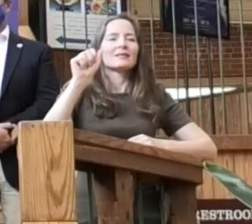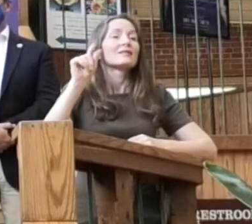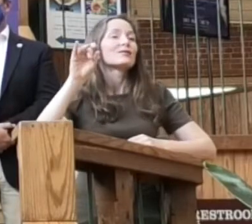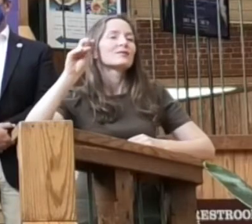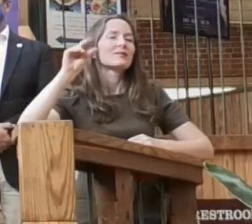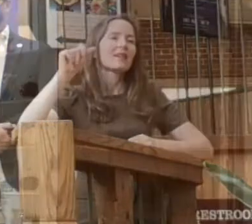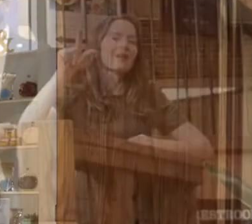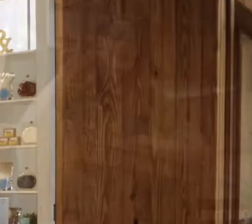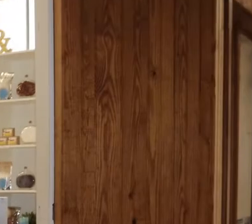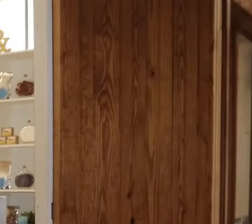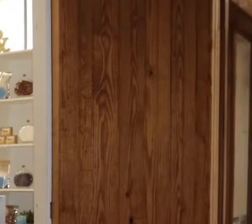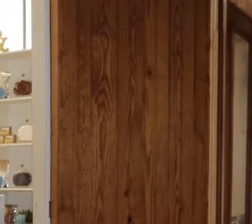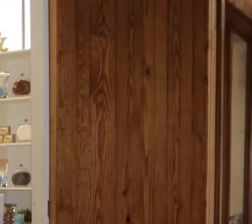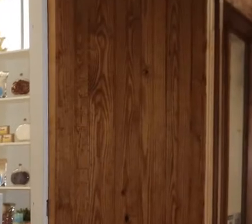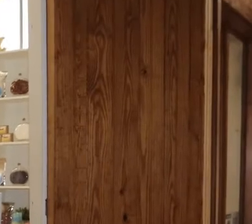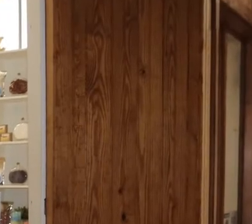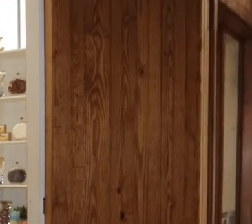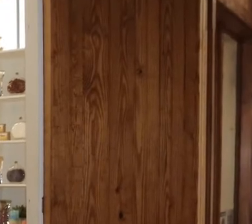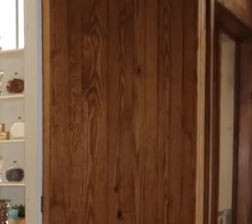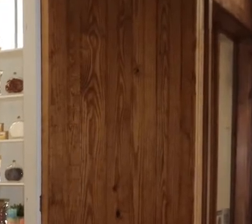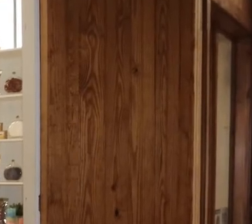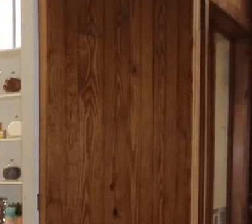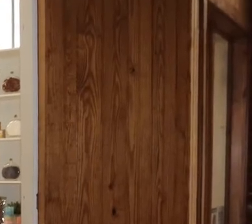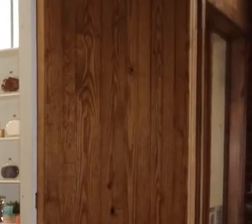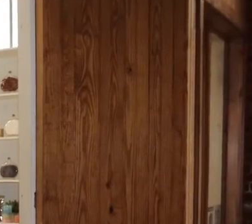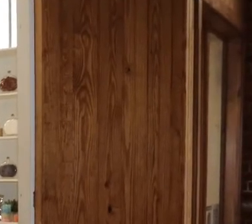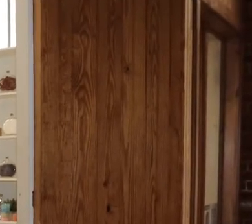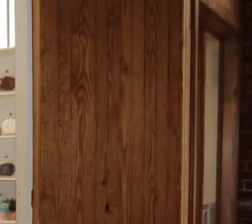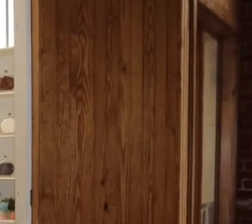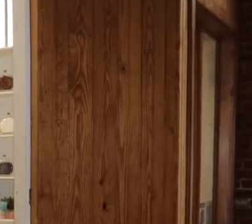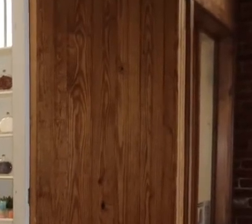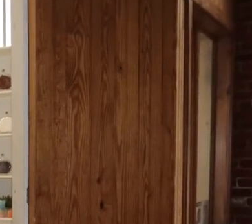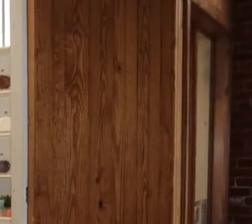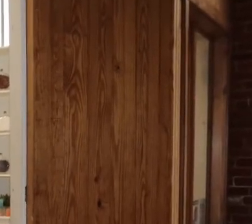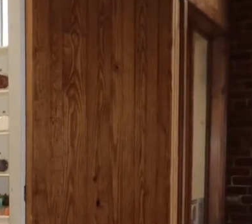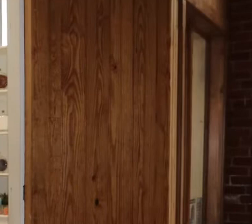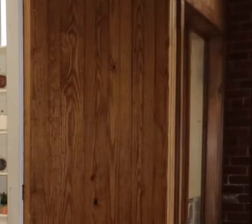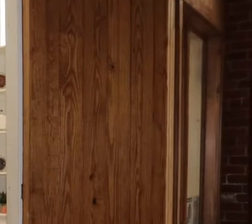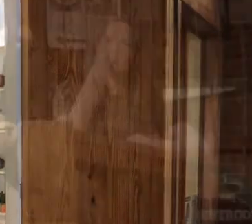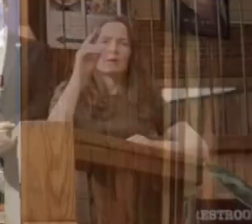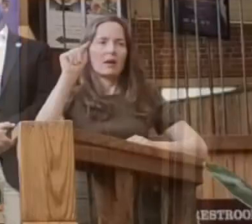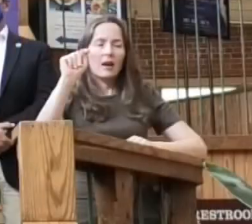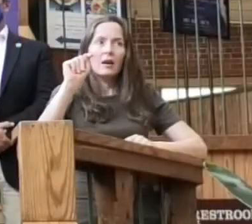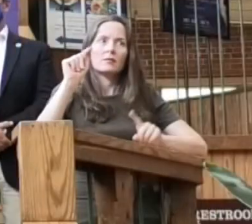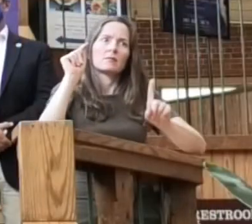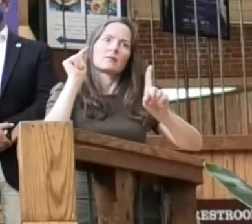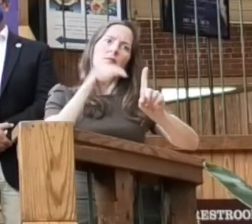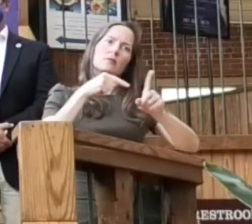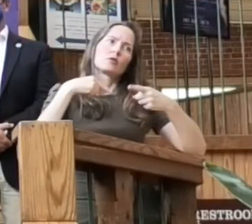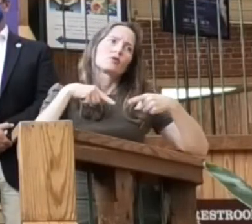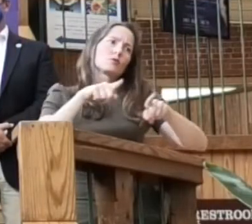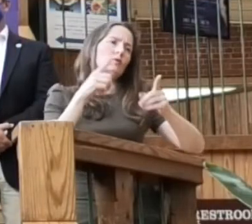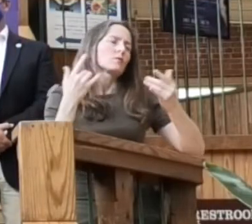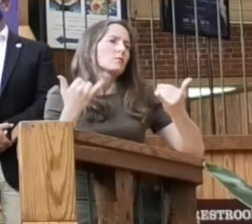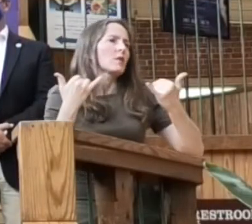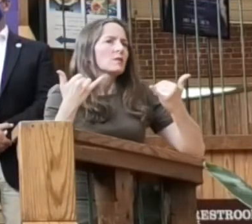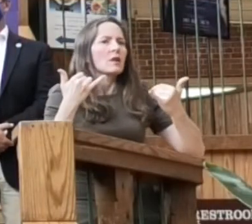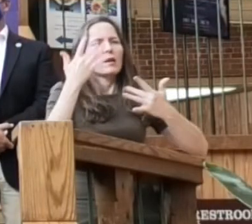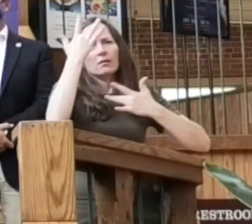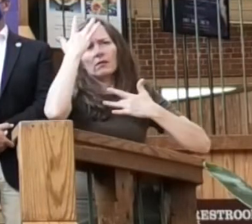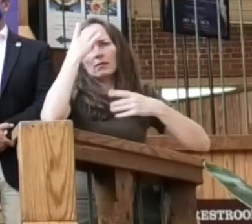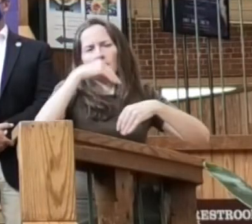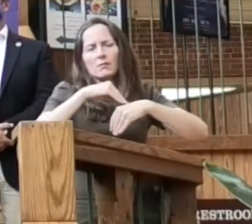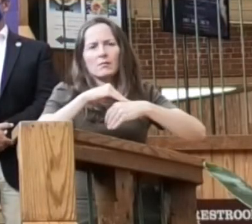of this grant, most especially during this global pandemic that we call COVID-19. We are truly again